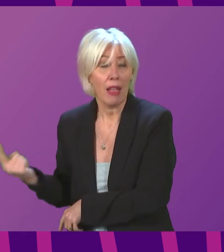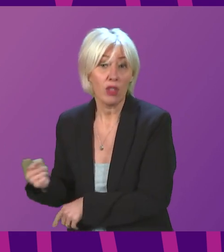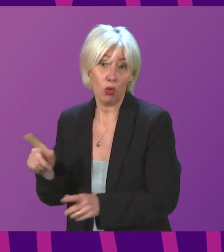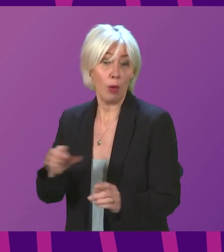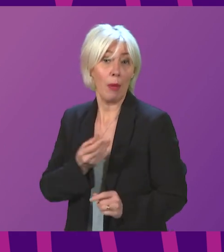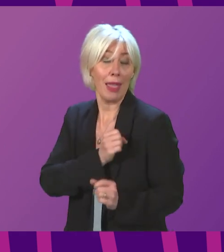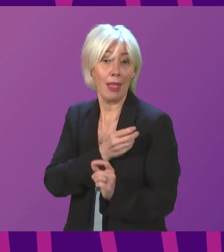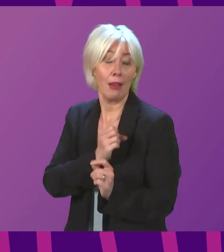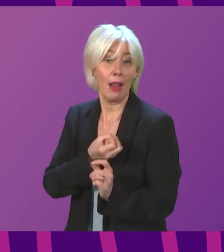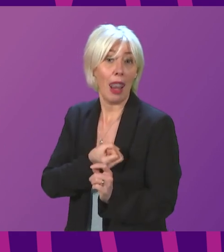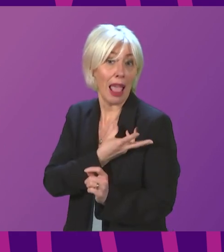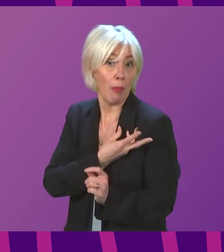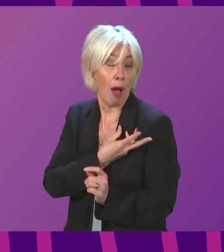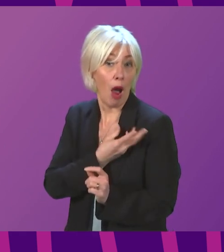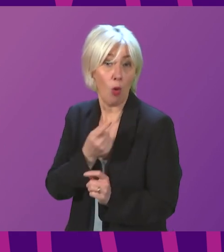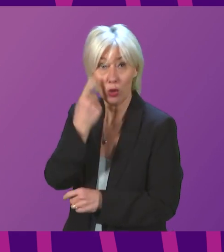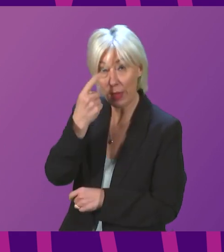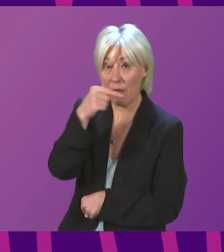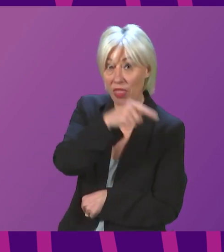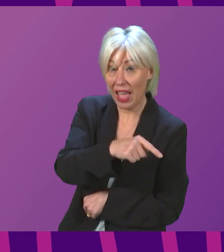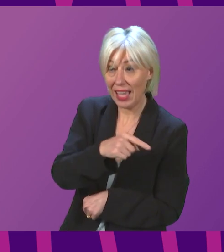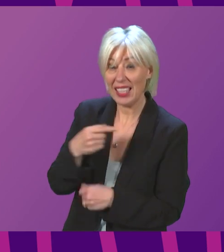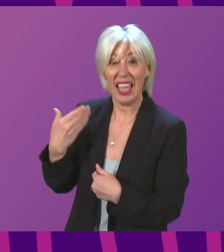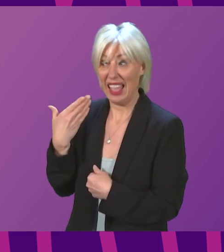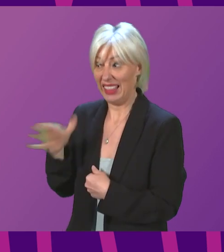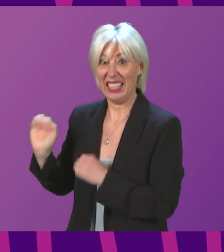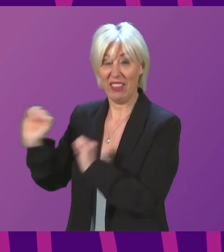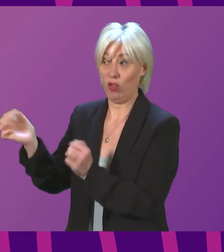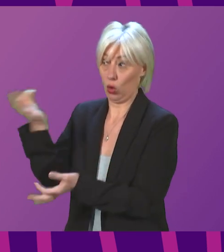might want to reflect on that and leave these kind of questions to the Tories.